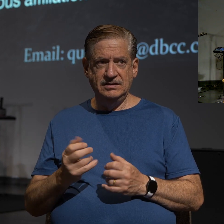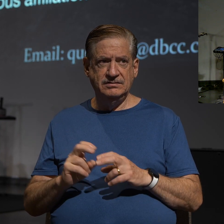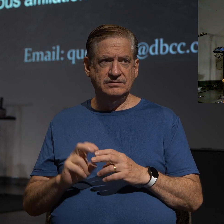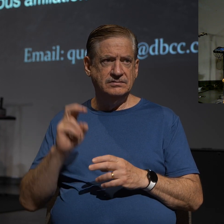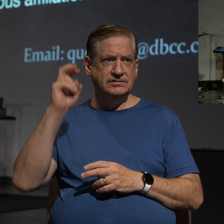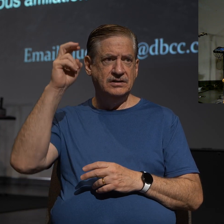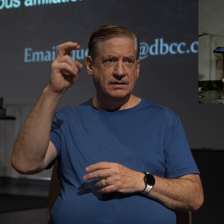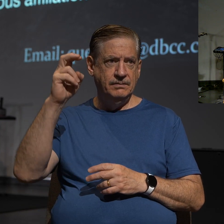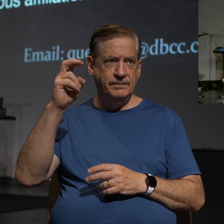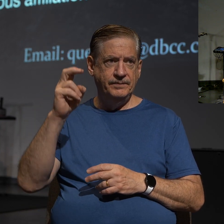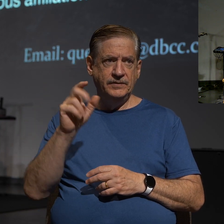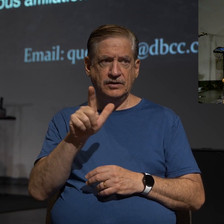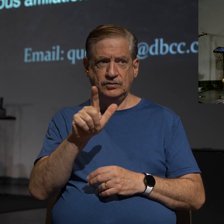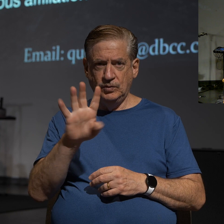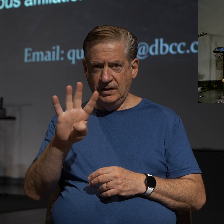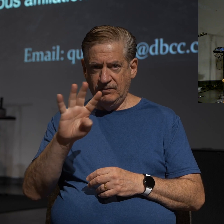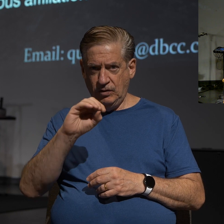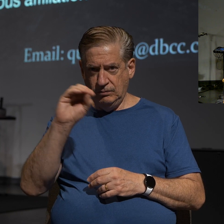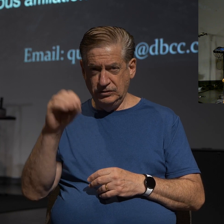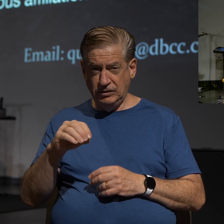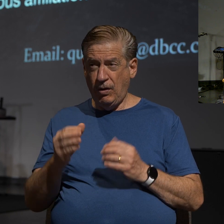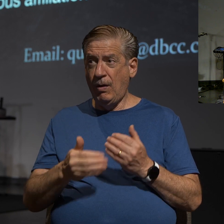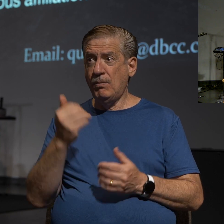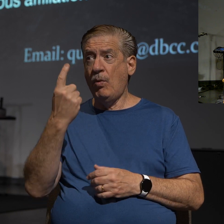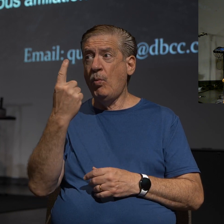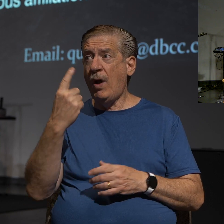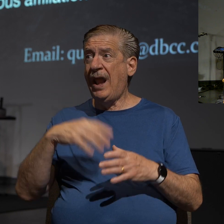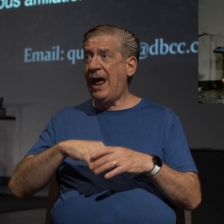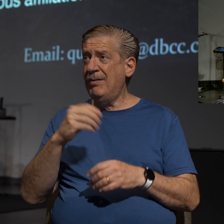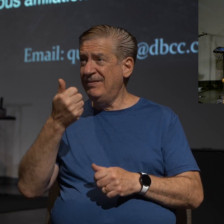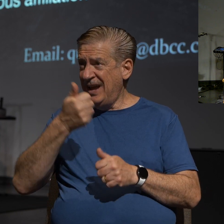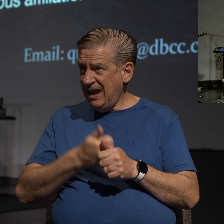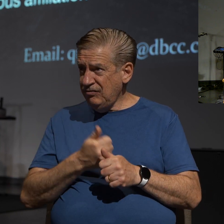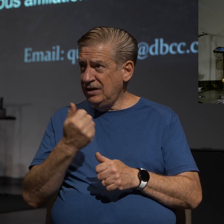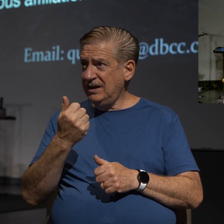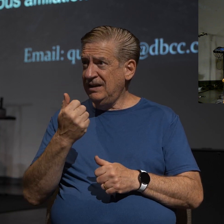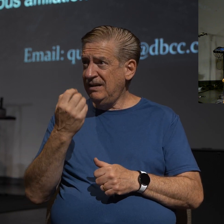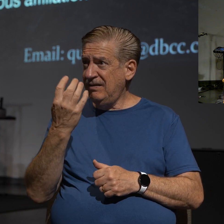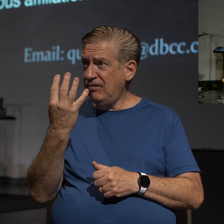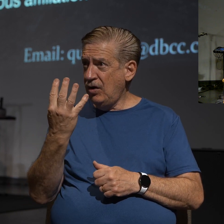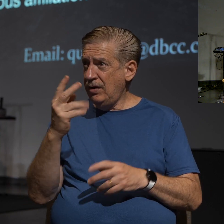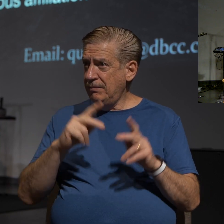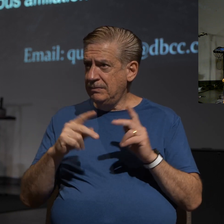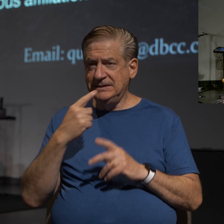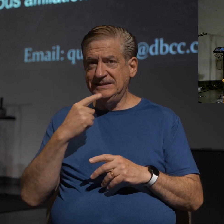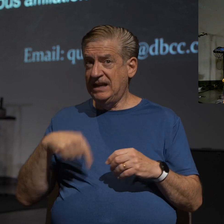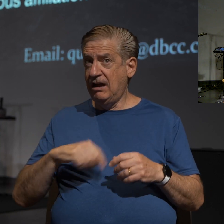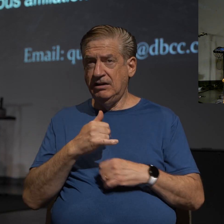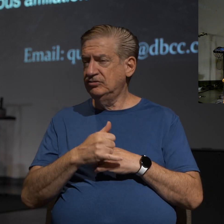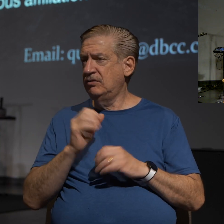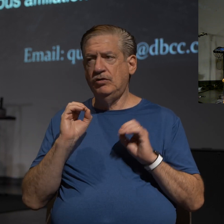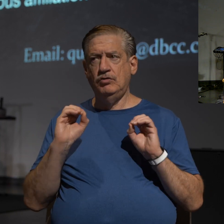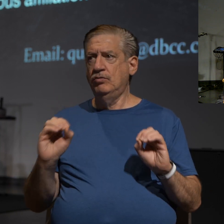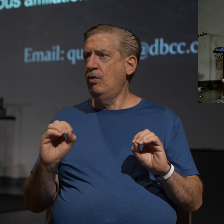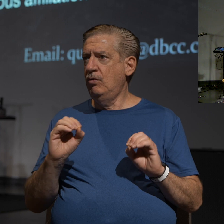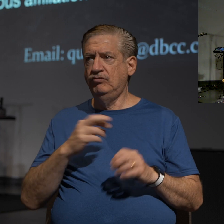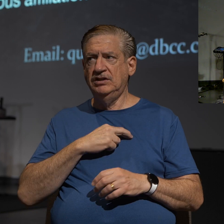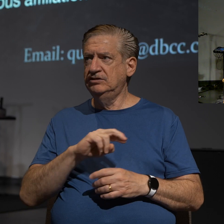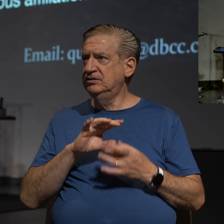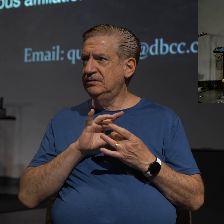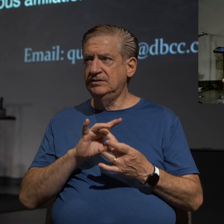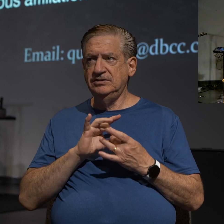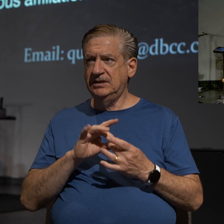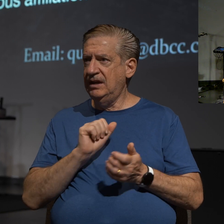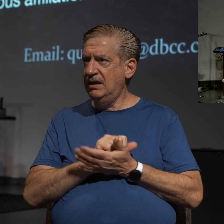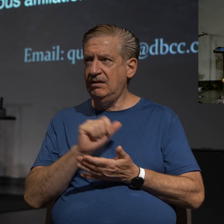Almost one out of every four people in our country would say they have no religious affiliation at all. They don't want anything